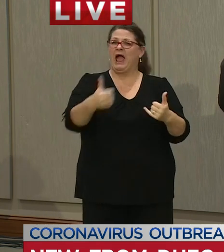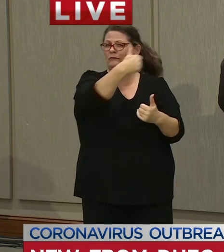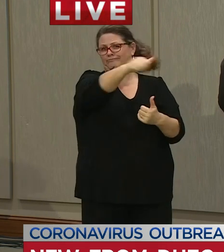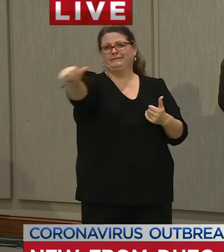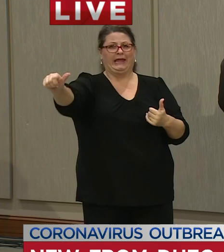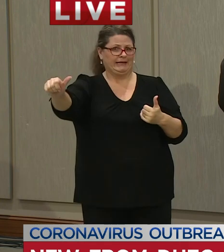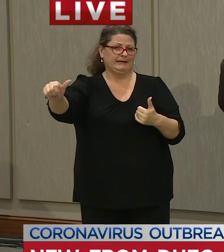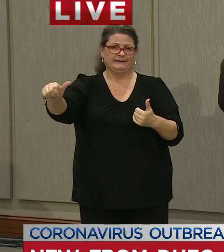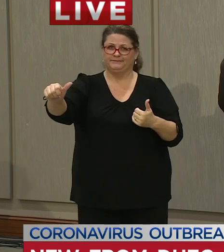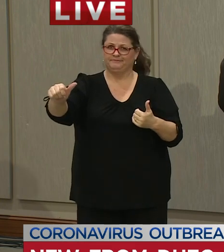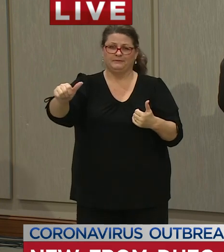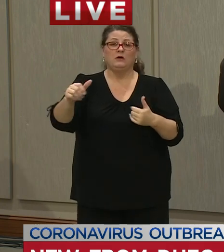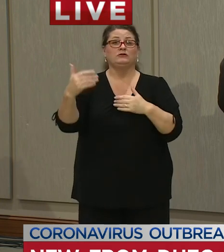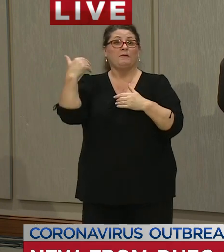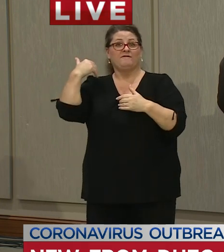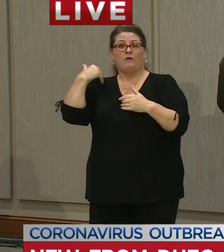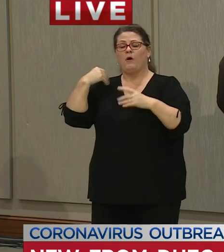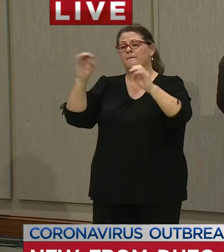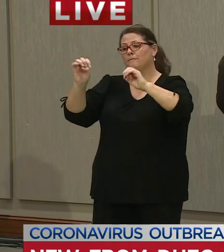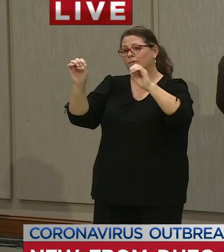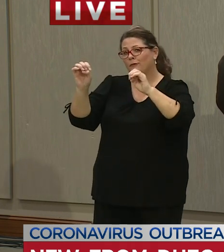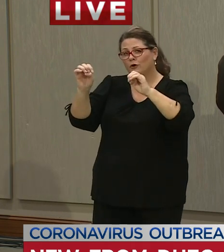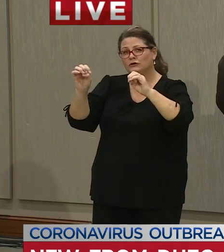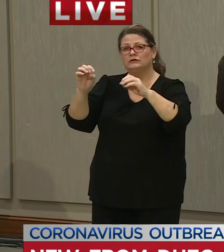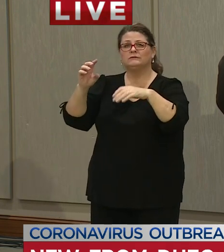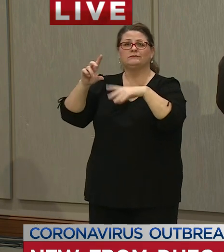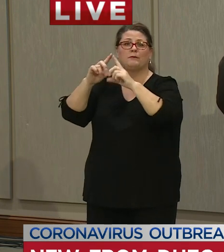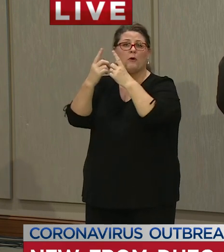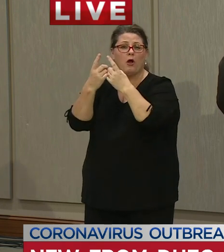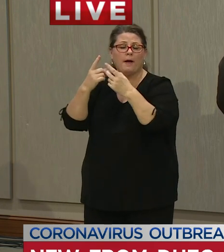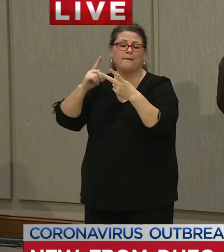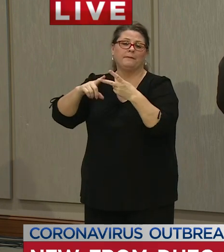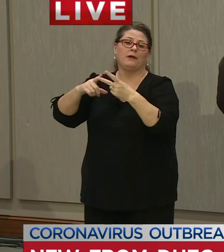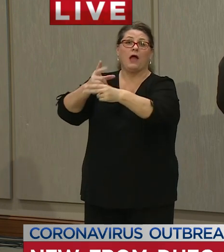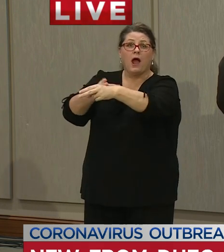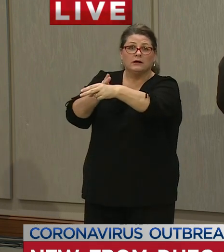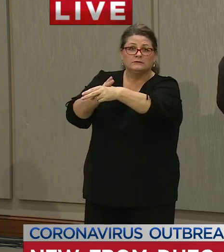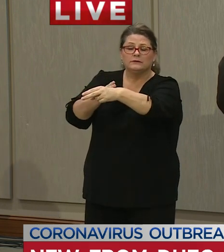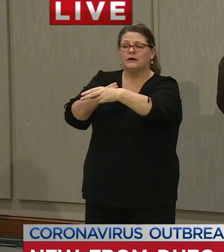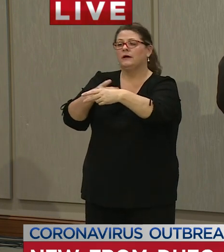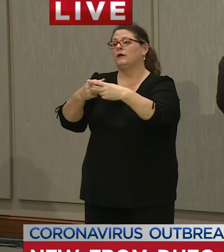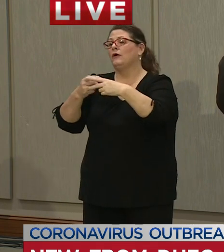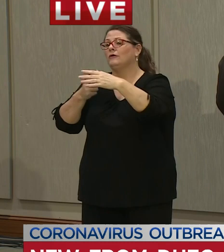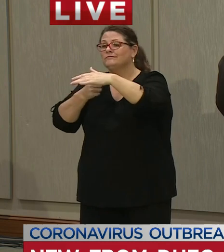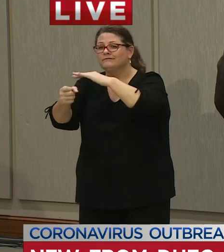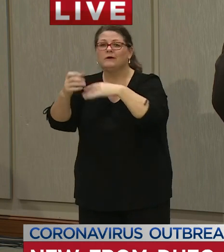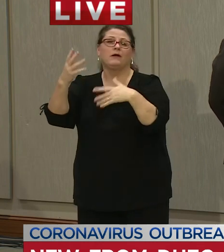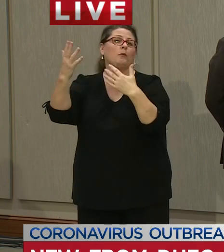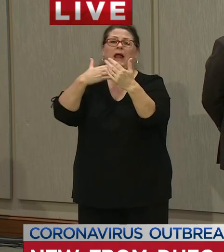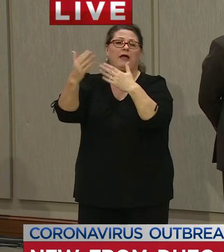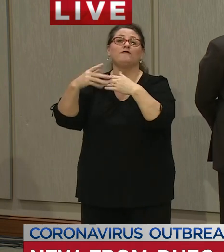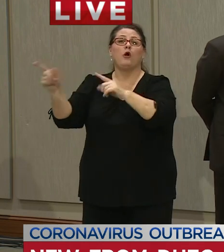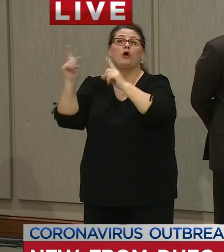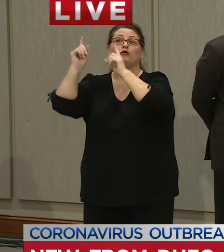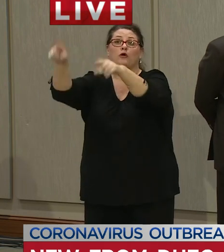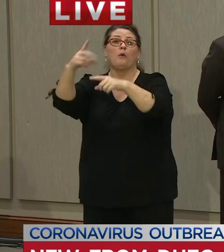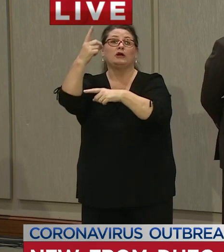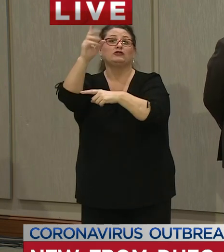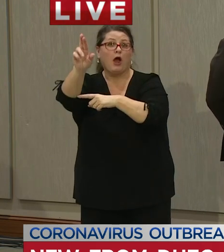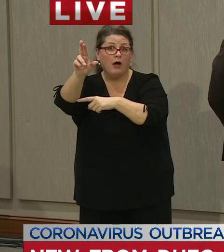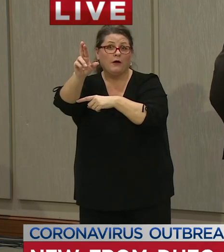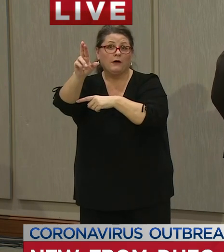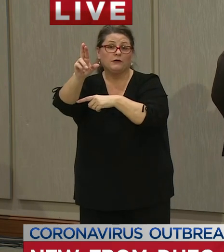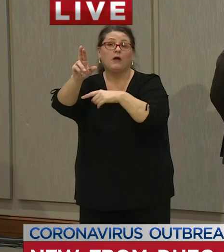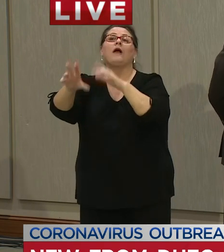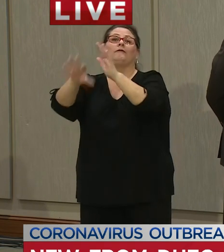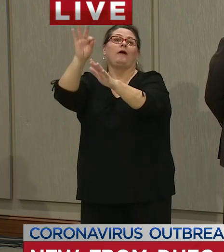in emergency departments and people who are hospitalized and people who were sick enough to go to the doctor what we really need to do now and